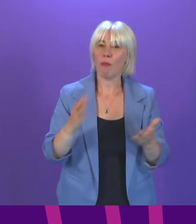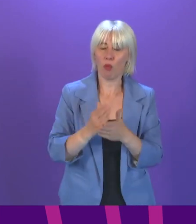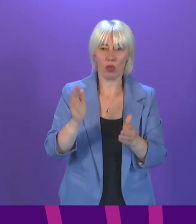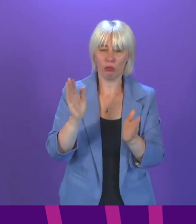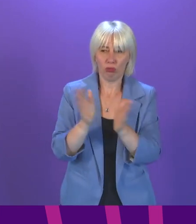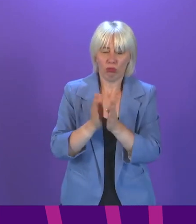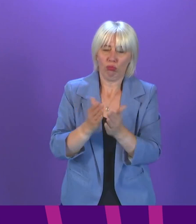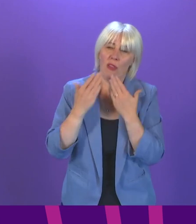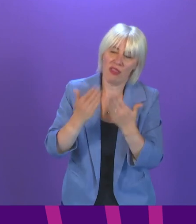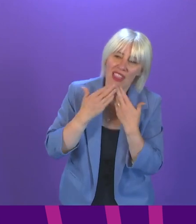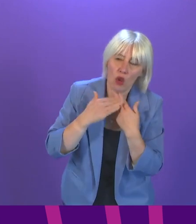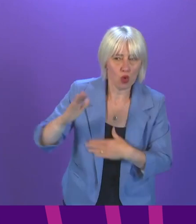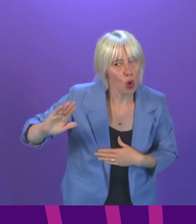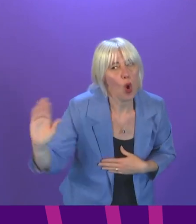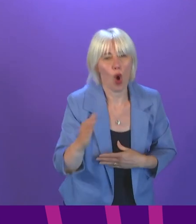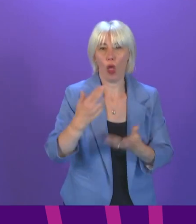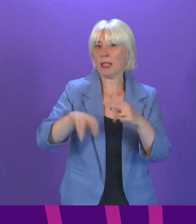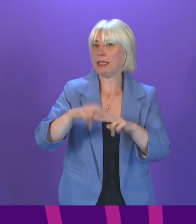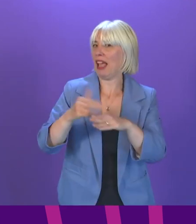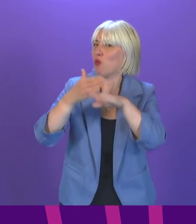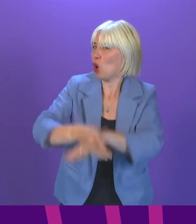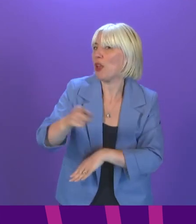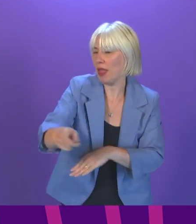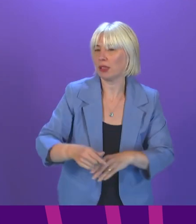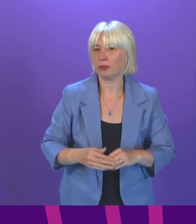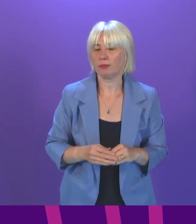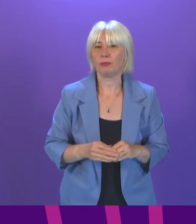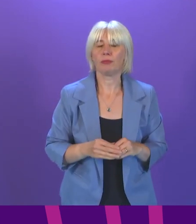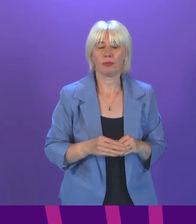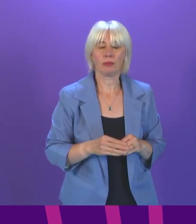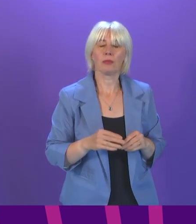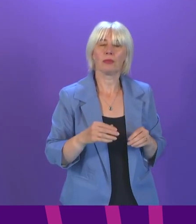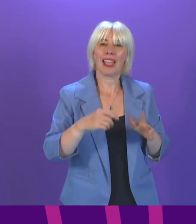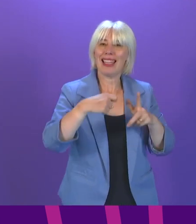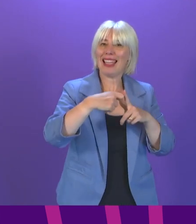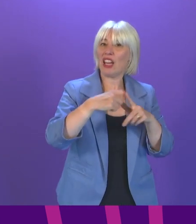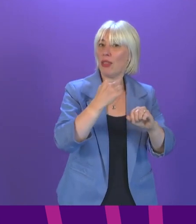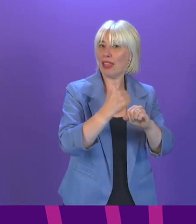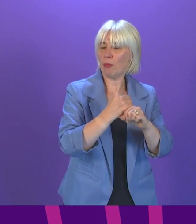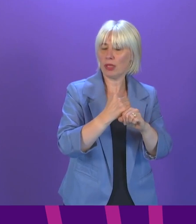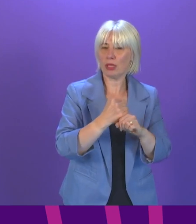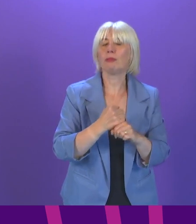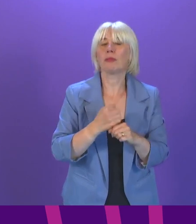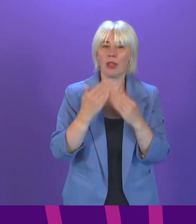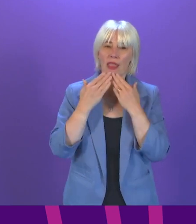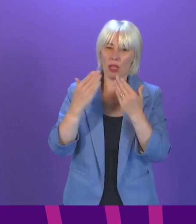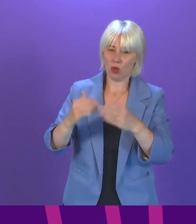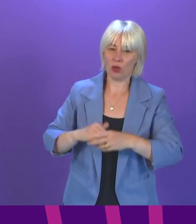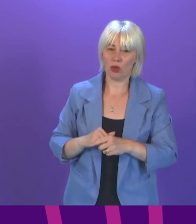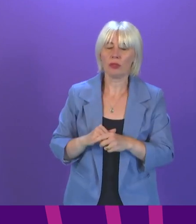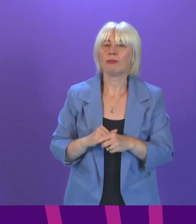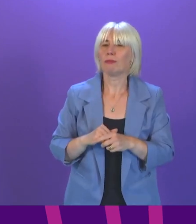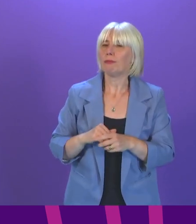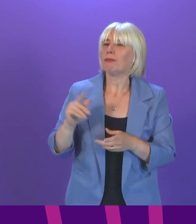them a deep debt of gratitude. Kenneth Gibson, to be followed by Miles Briggs. Thank you, President of the First